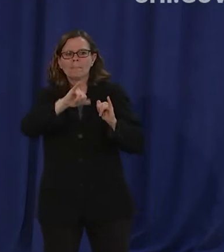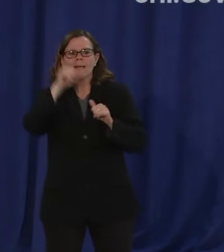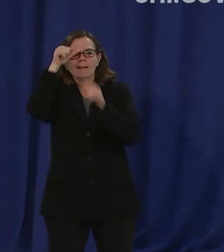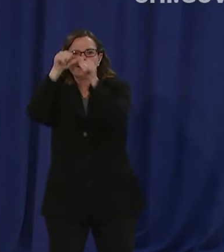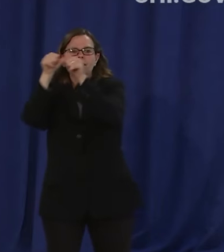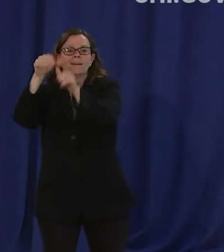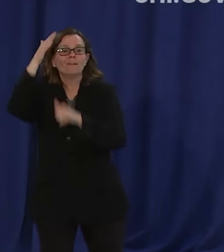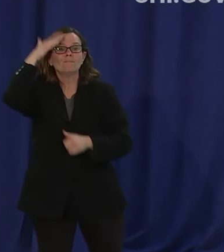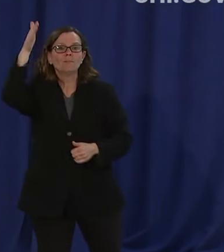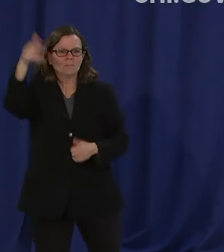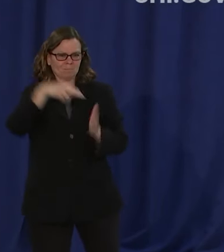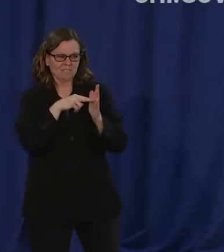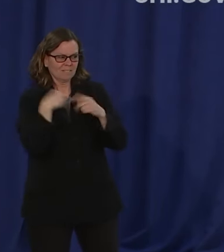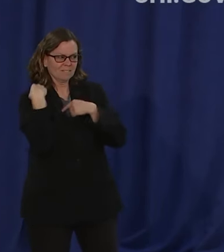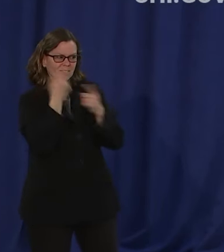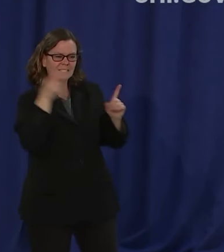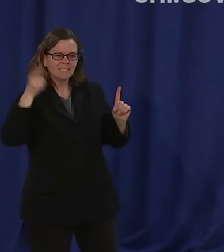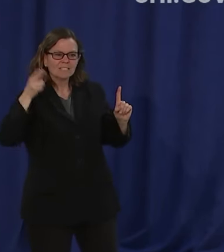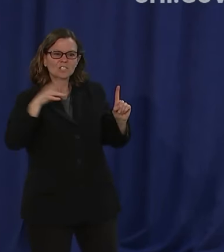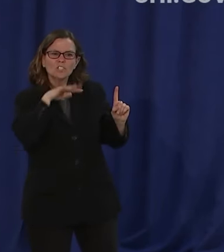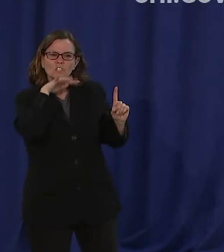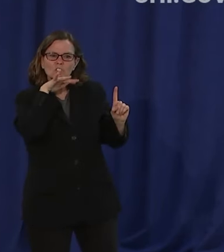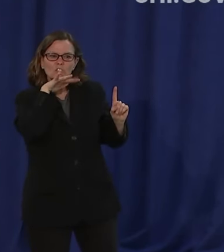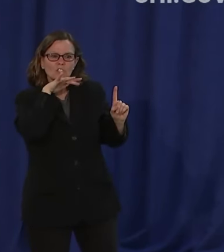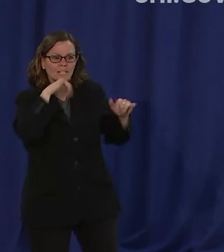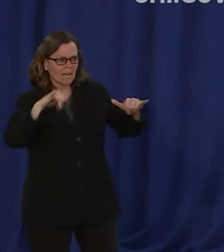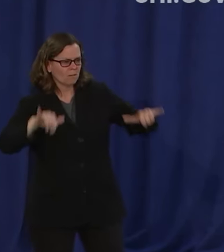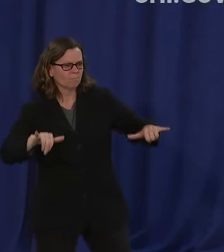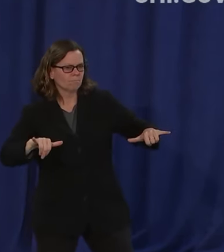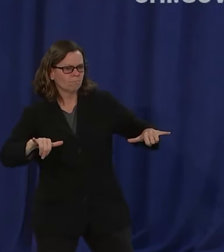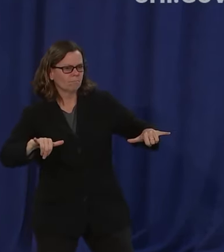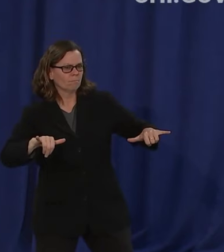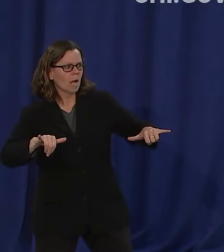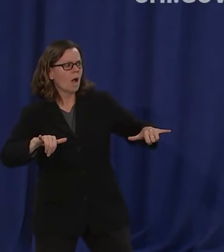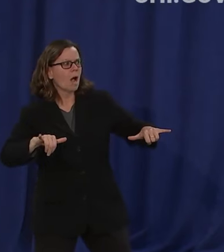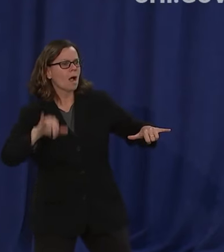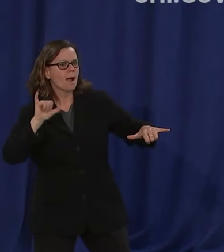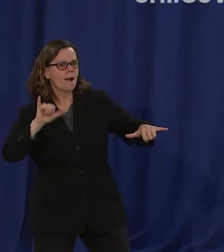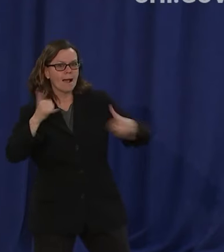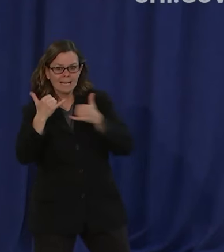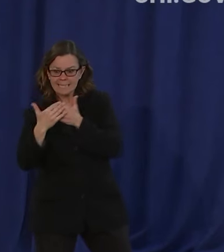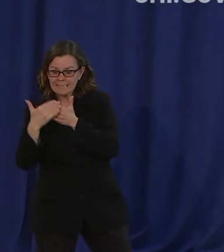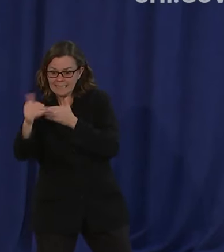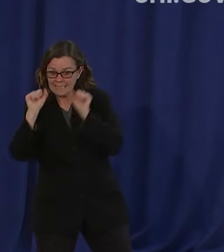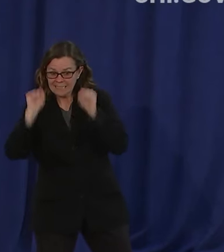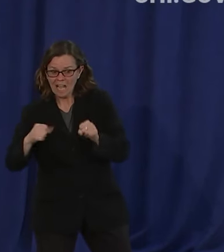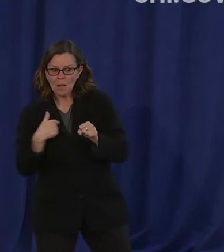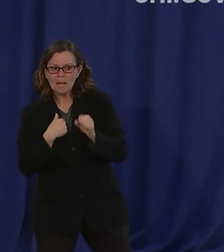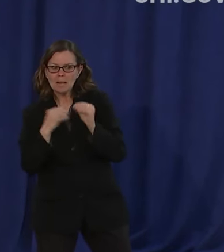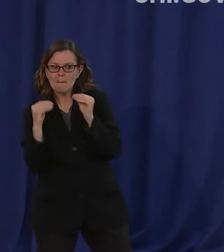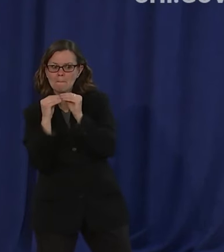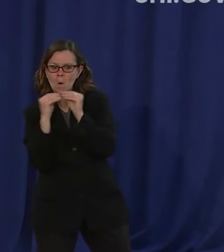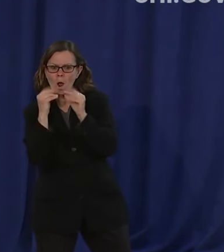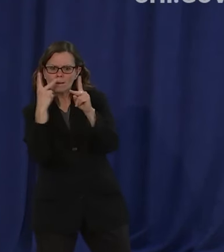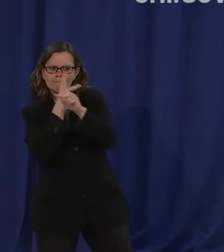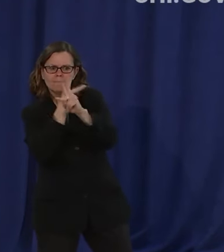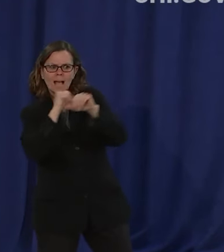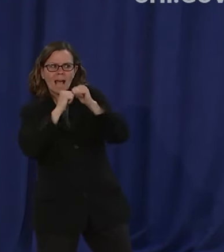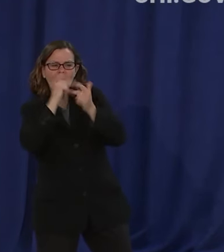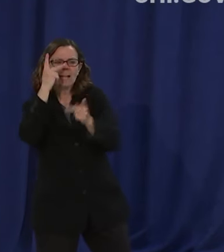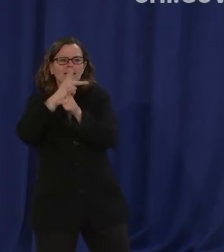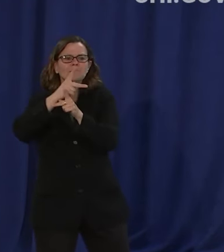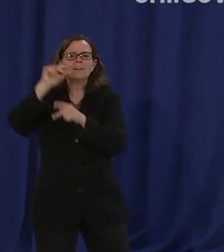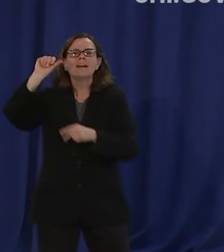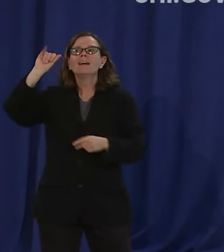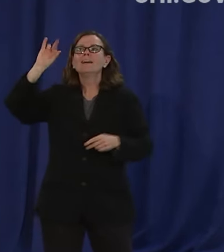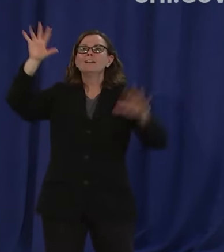that it's possible so we've got to be resolved to make sure that pandemic or no that we do everything possible to try to